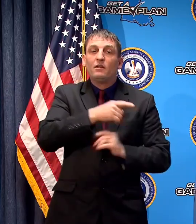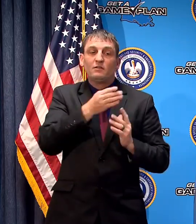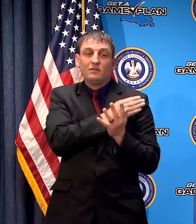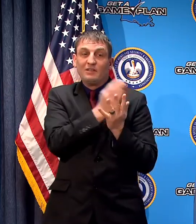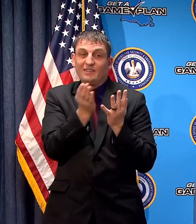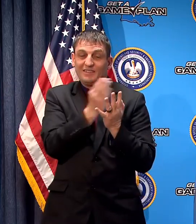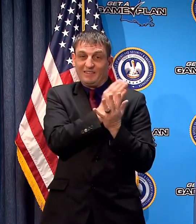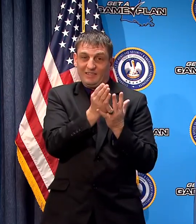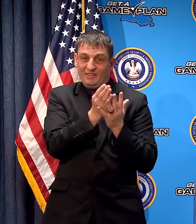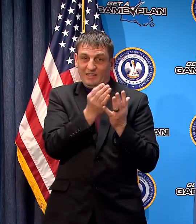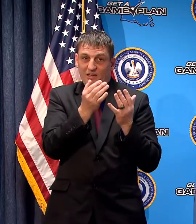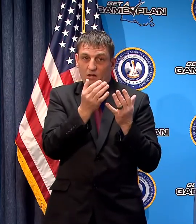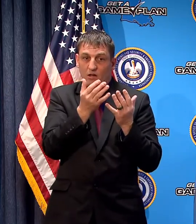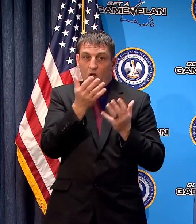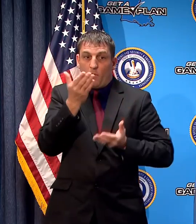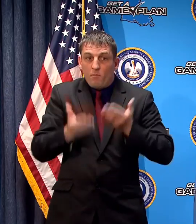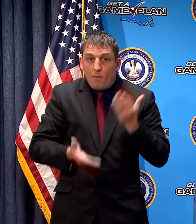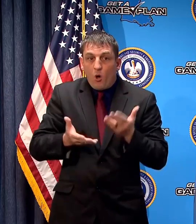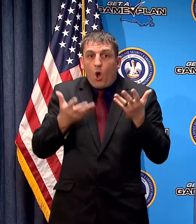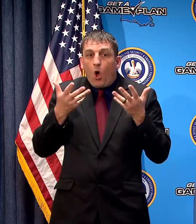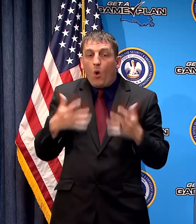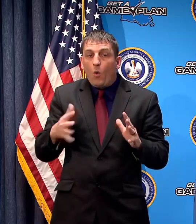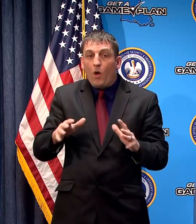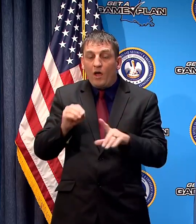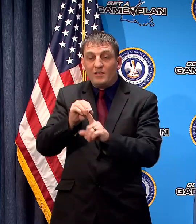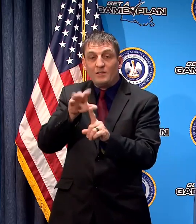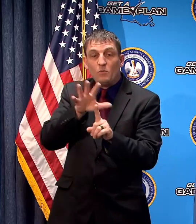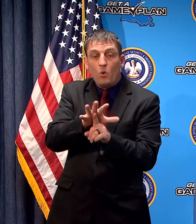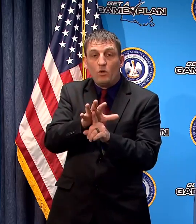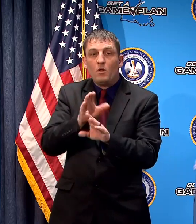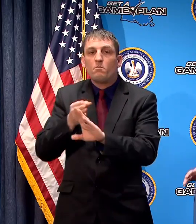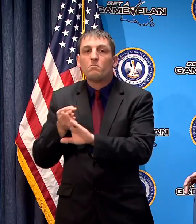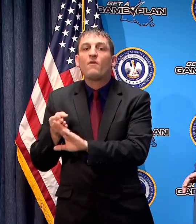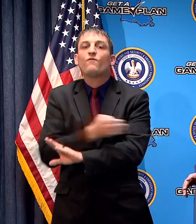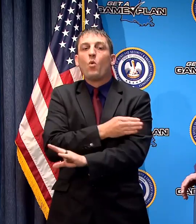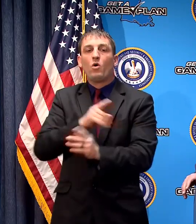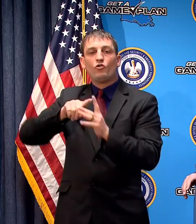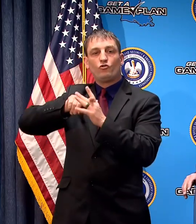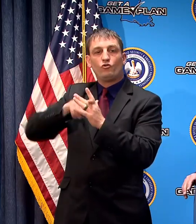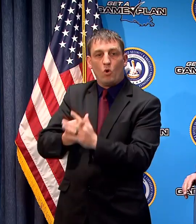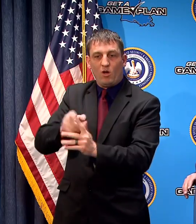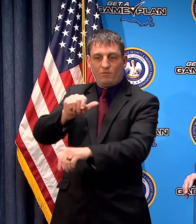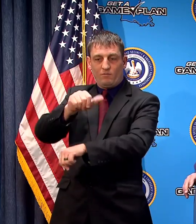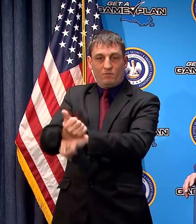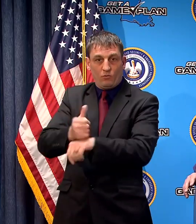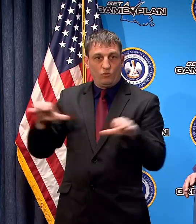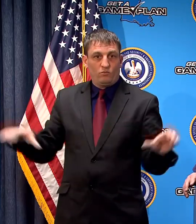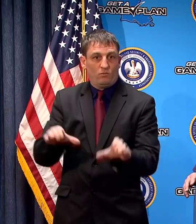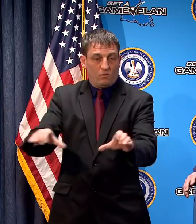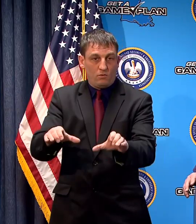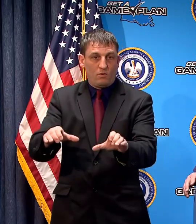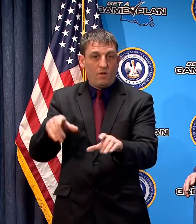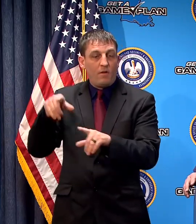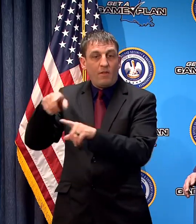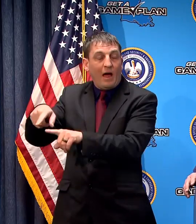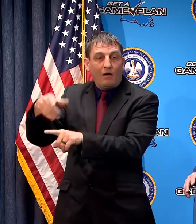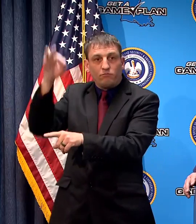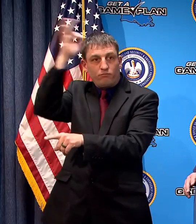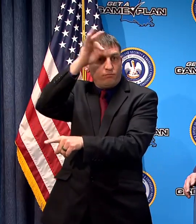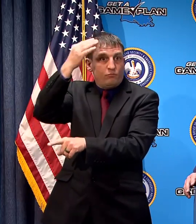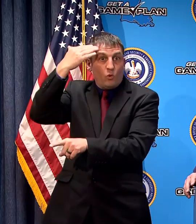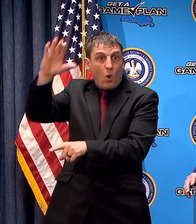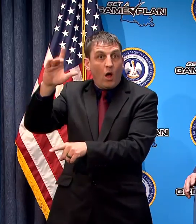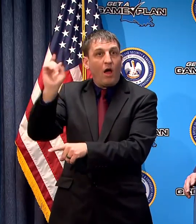were probably exposures that happened before any actions were taken that they knew to take any actions